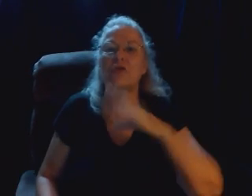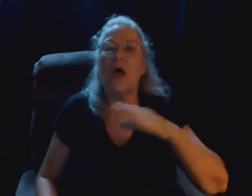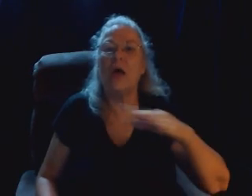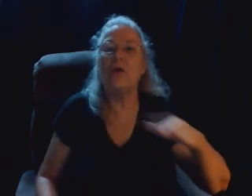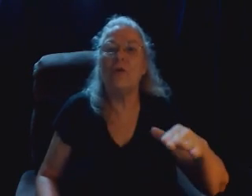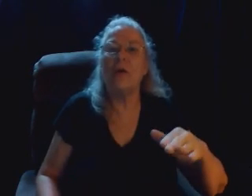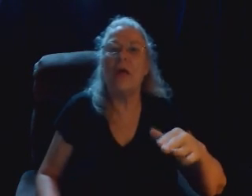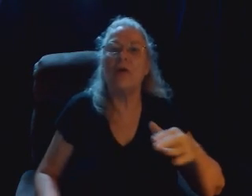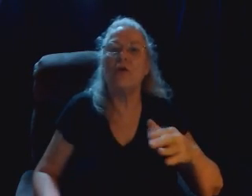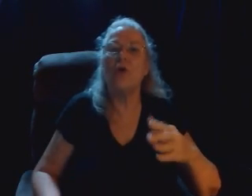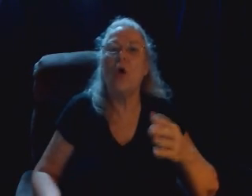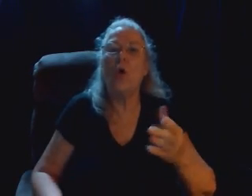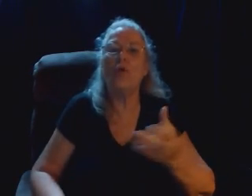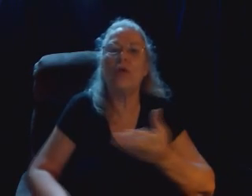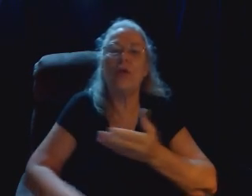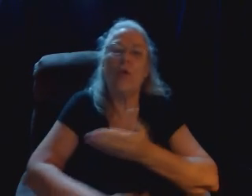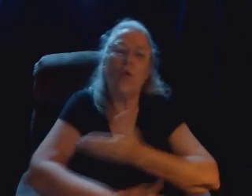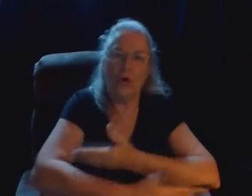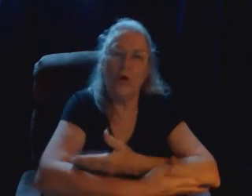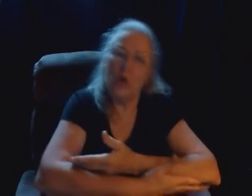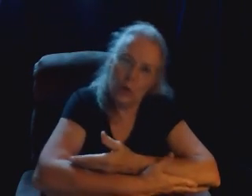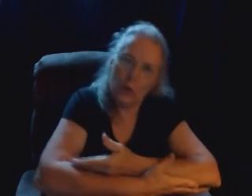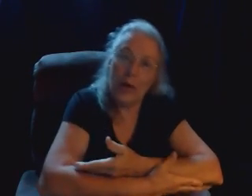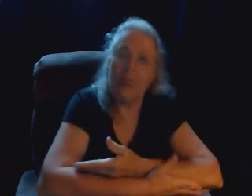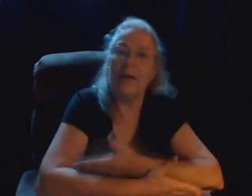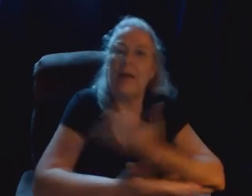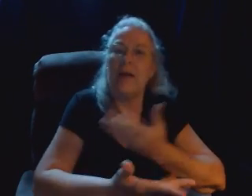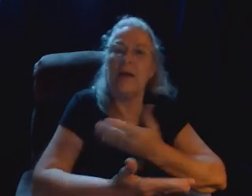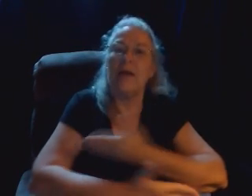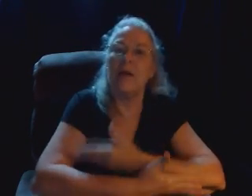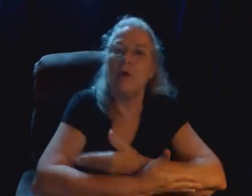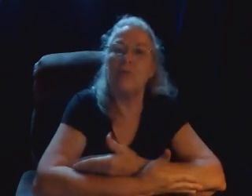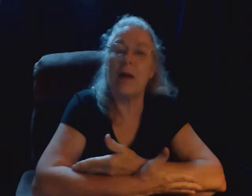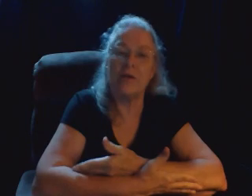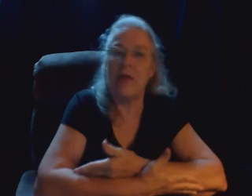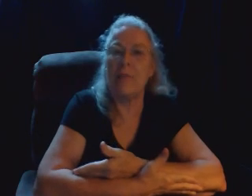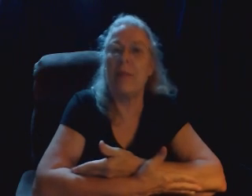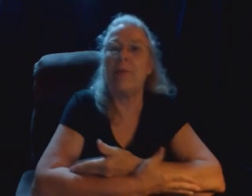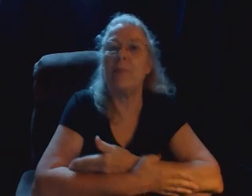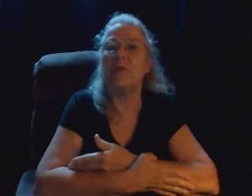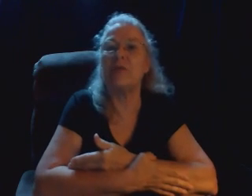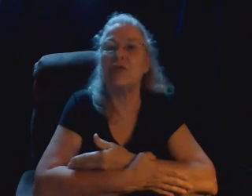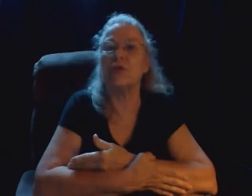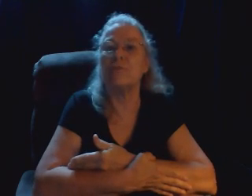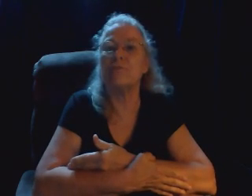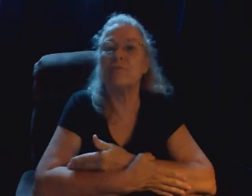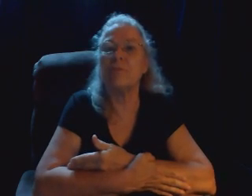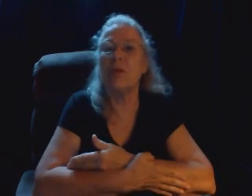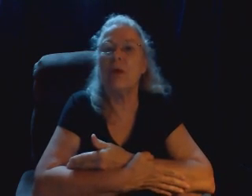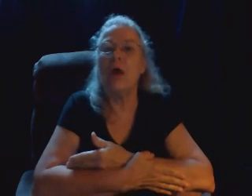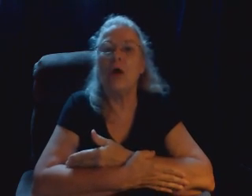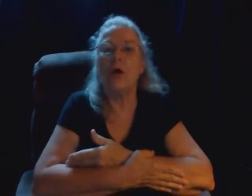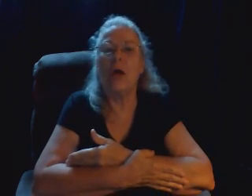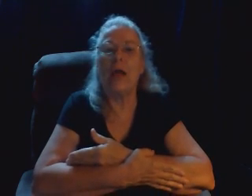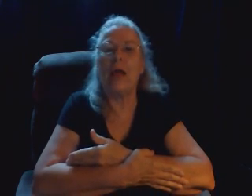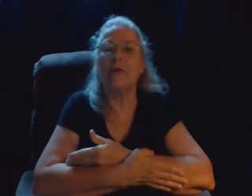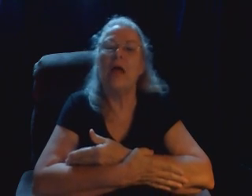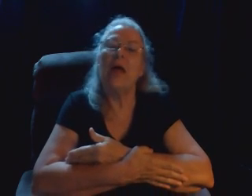Child and you're holding or cradling. And again it goes back to that baby position. And